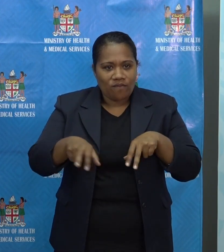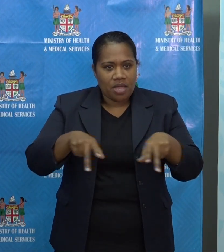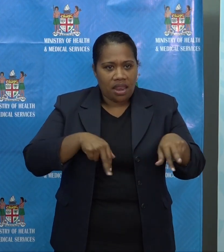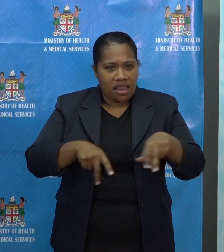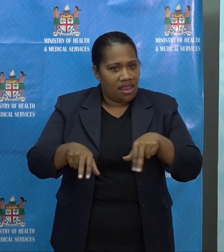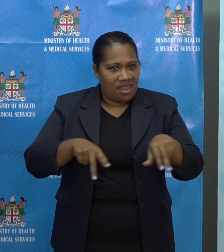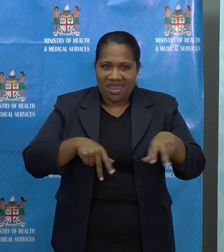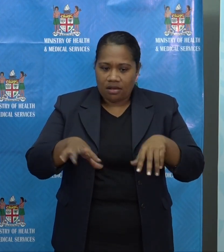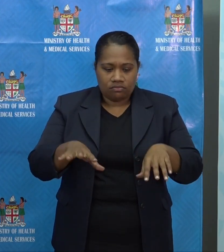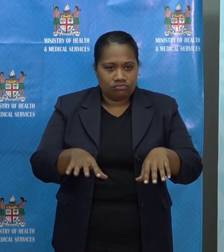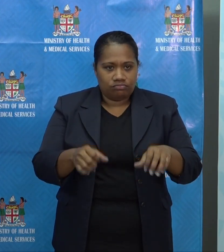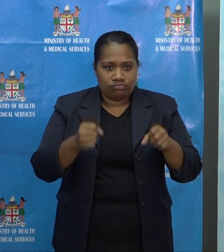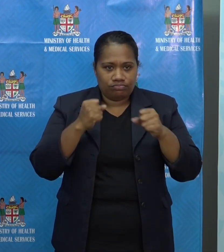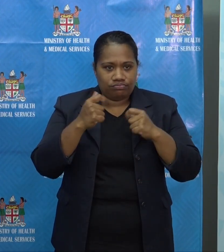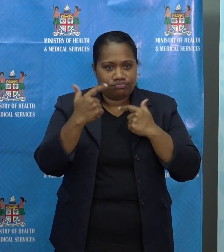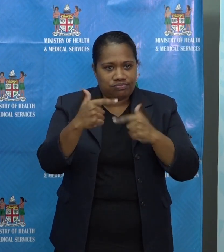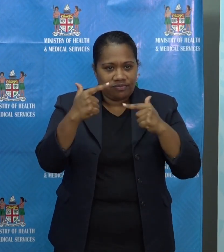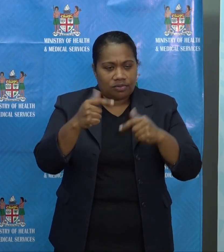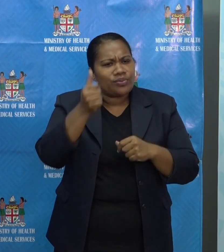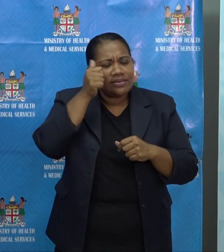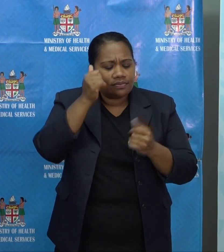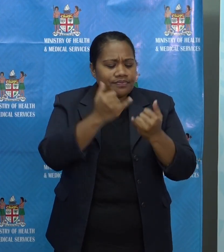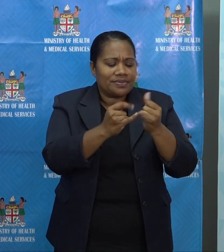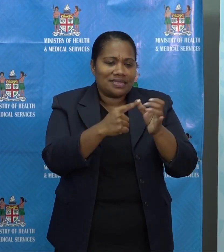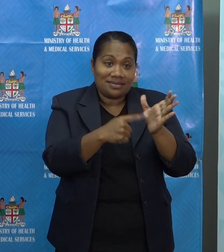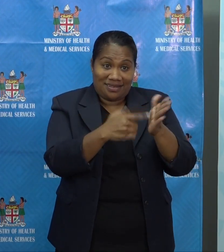We know Saturday is a big market day.